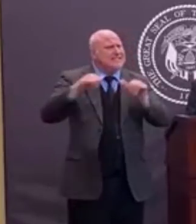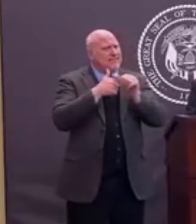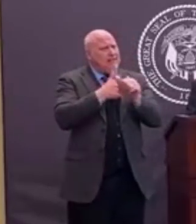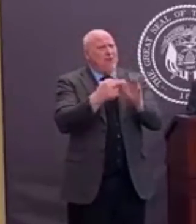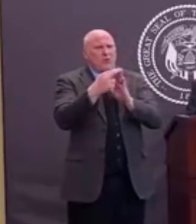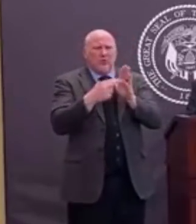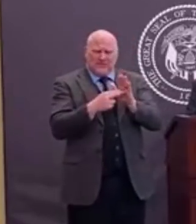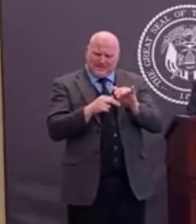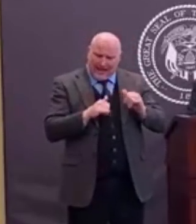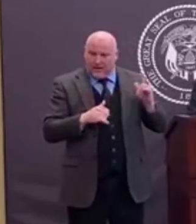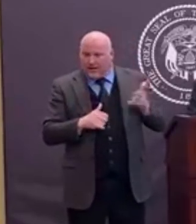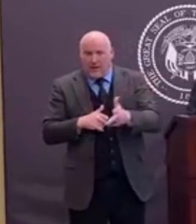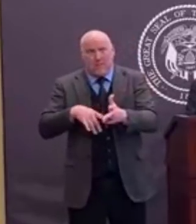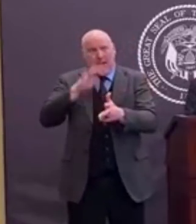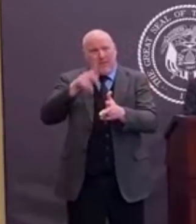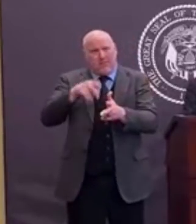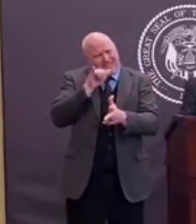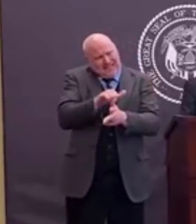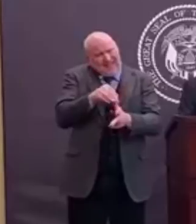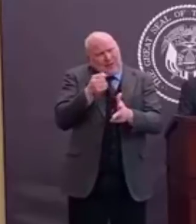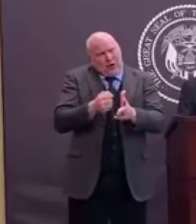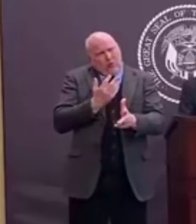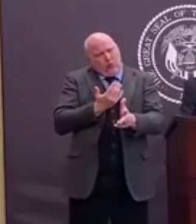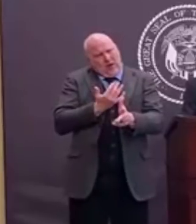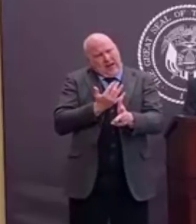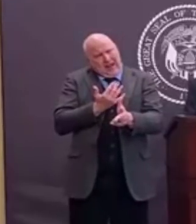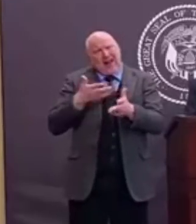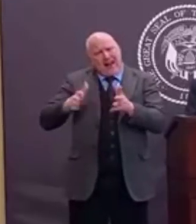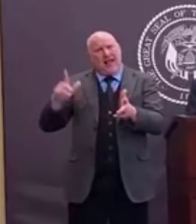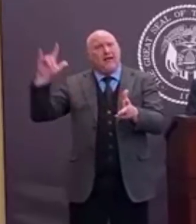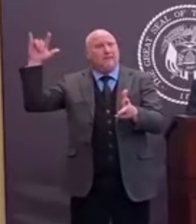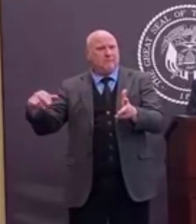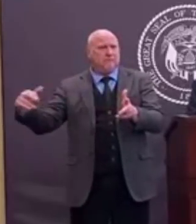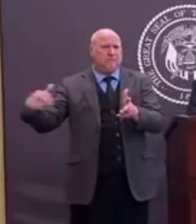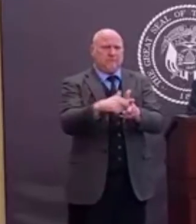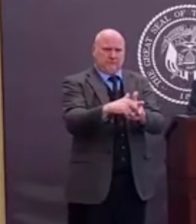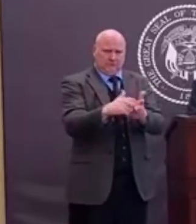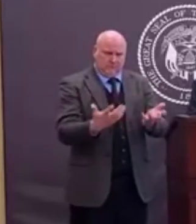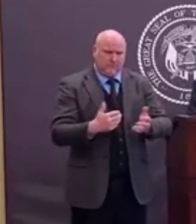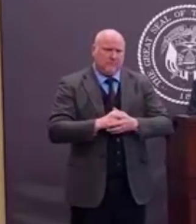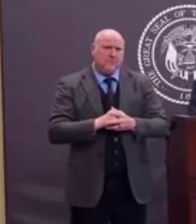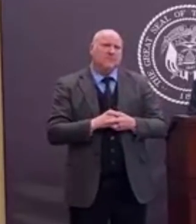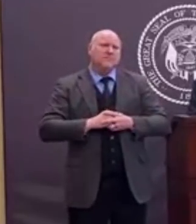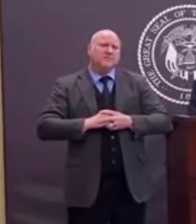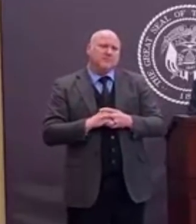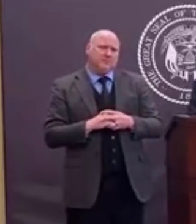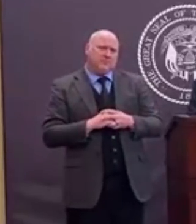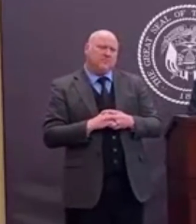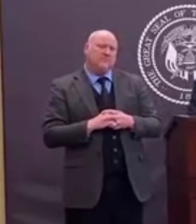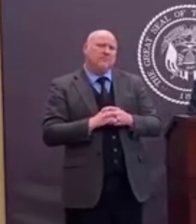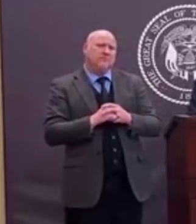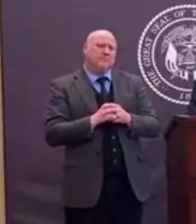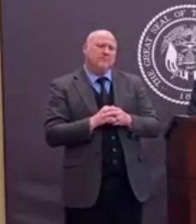we're going to make it a little more restrictive for those folks coming into our airports, particularly from outside of our state.